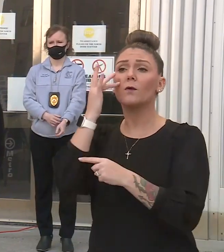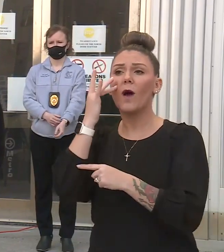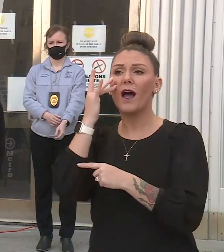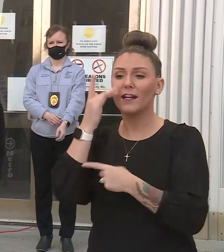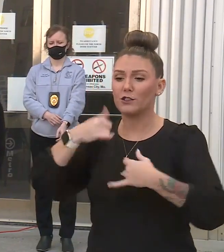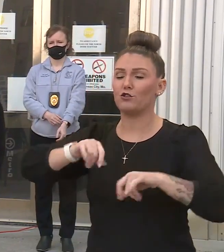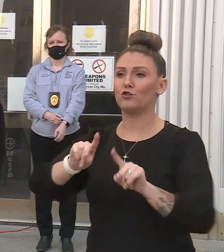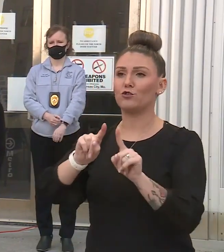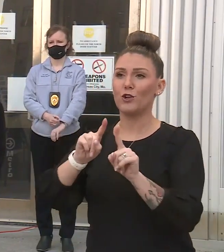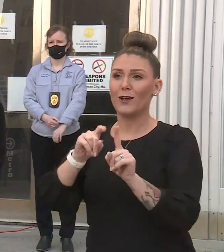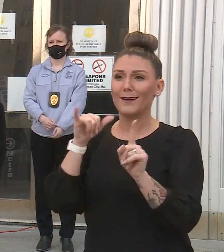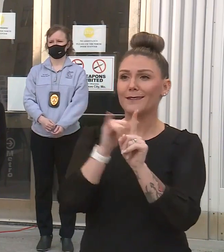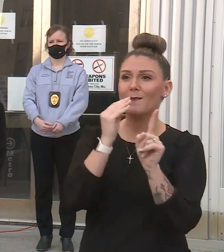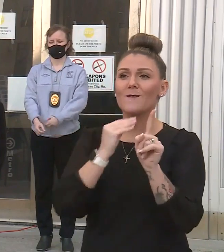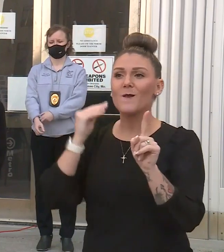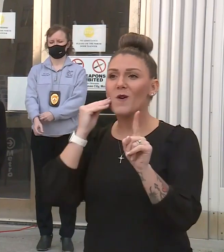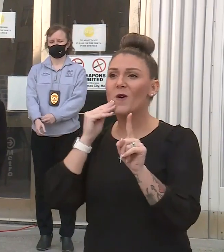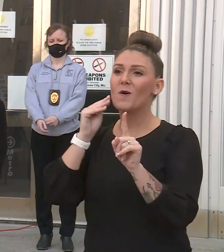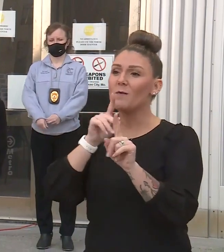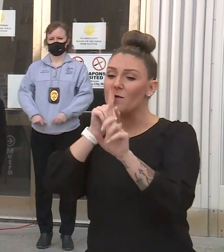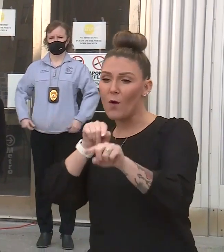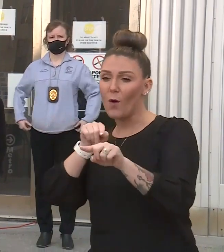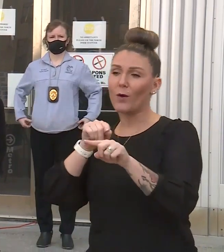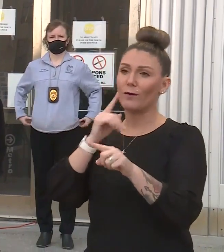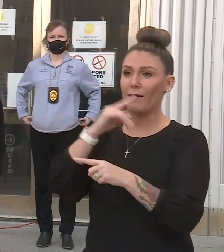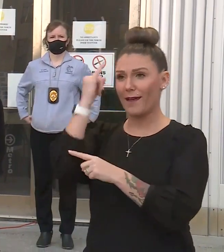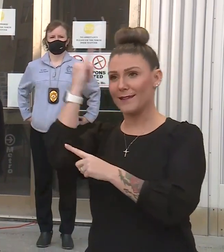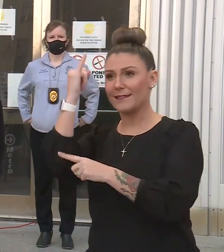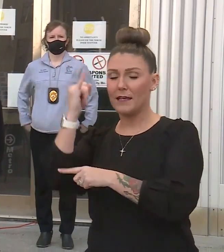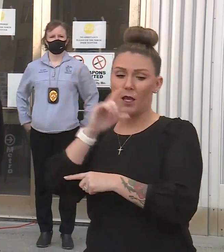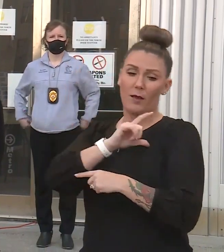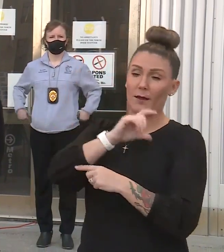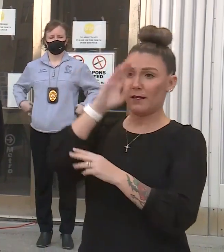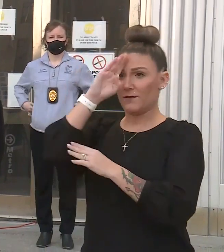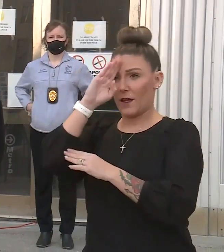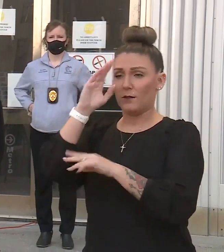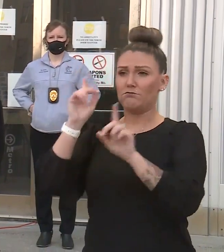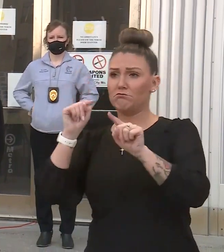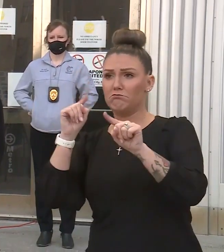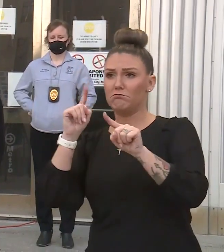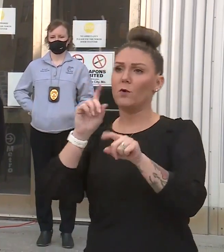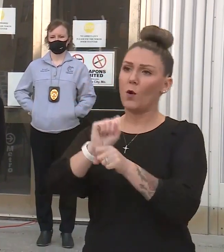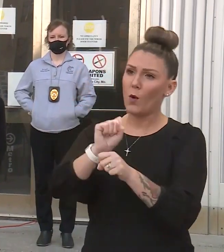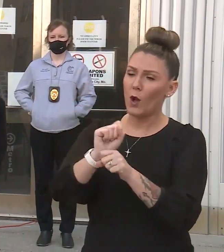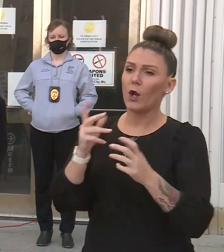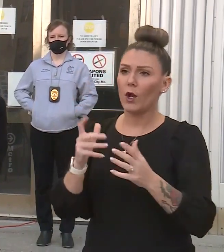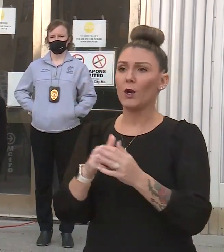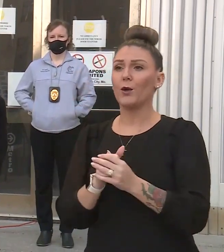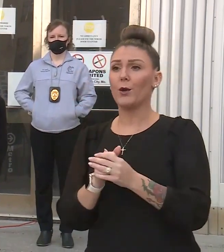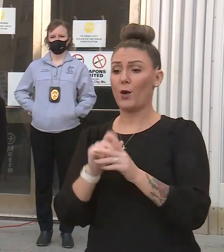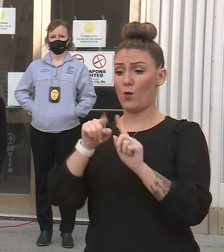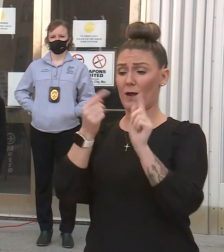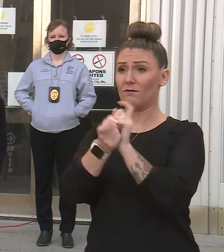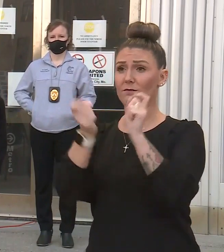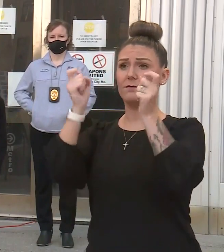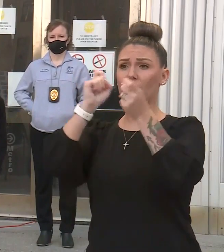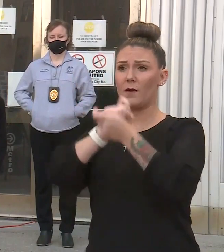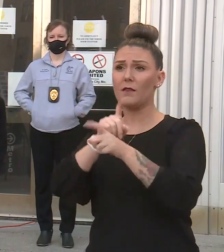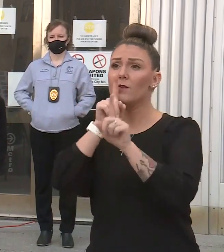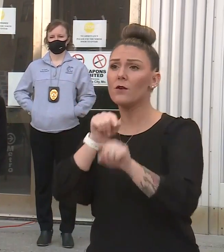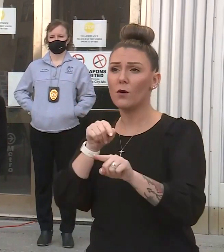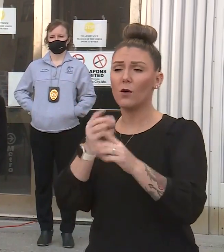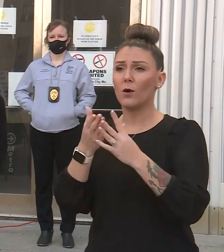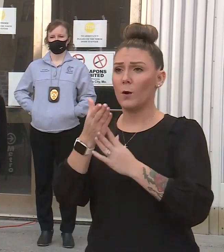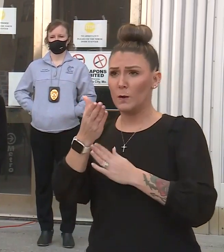the stay at home initial order, the idea was police, firefighters will continue to come to work, that sort of thing. As we modified our orders over